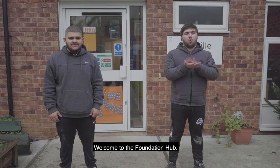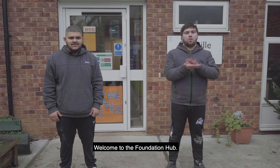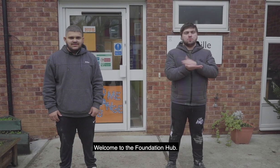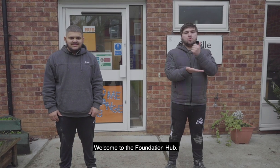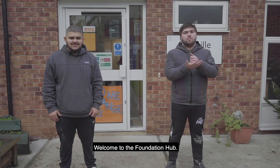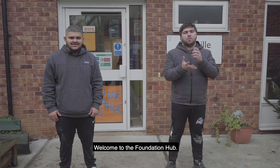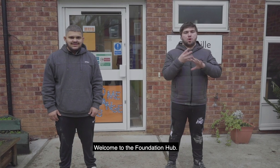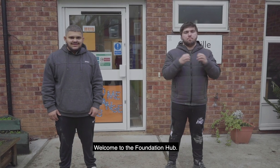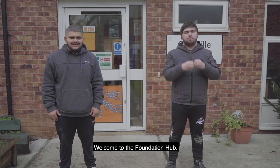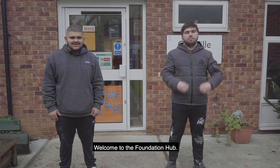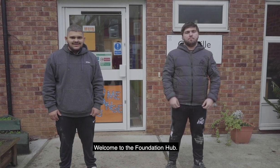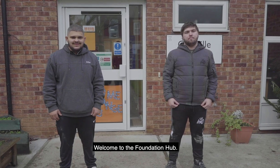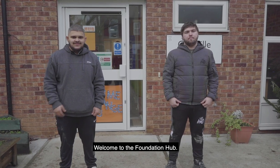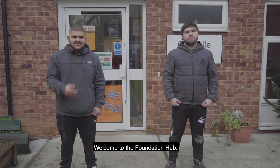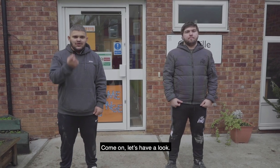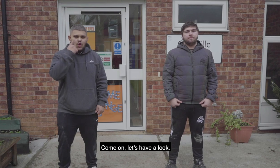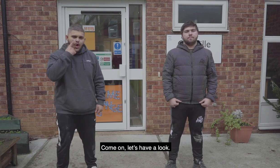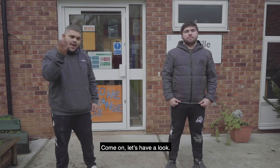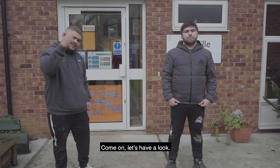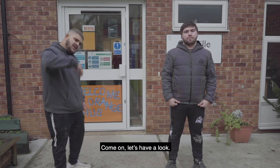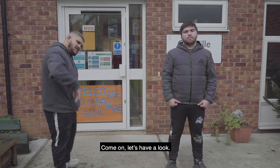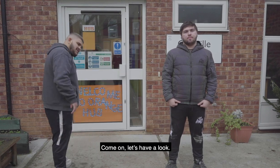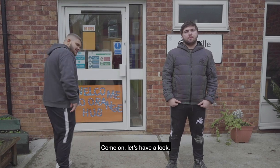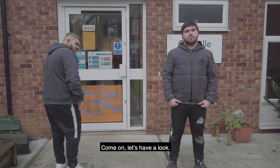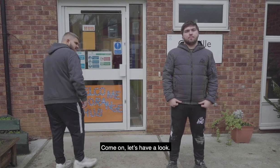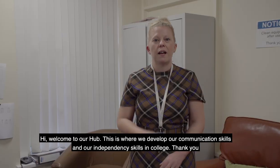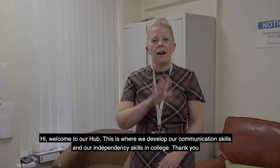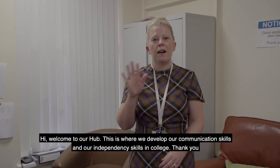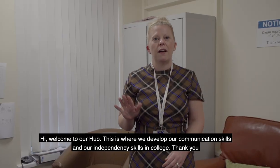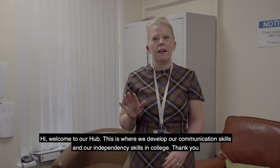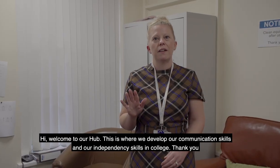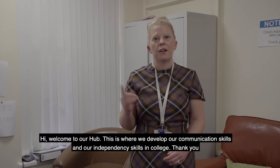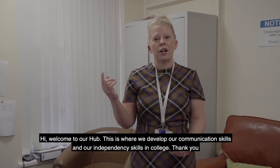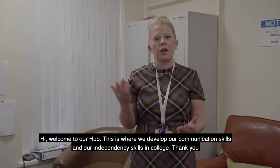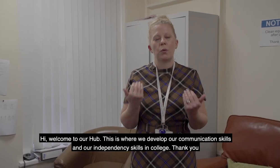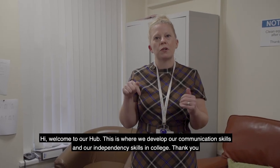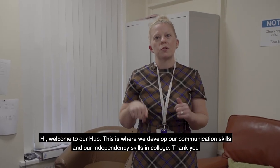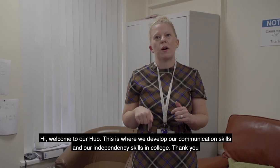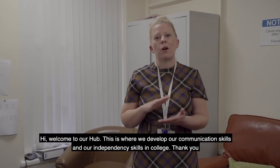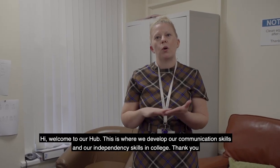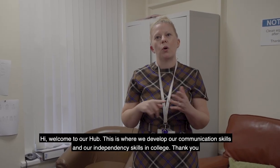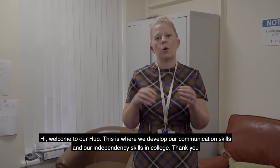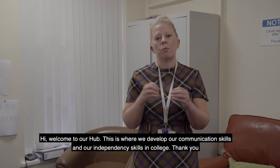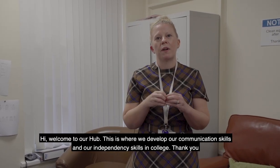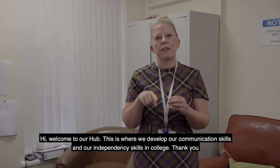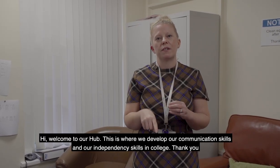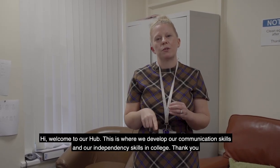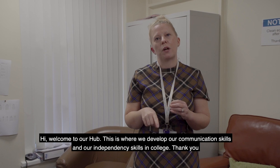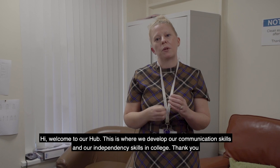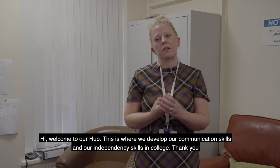Welcome to the Foundation Hub. Come on let's have a look. Hi, welcome to our hub. This is where we